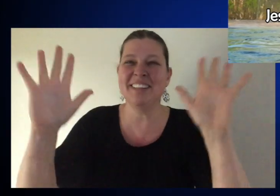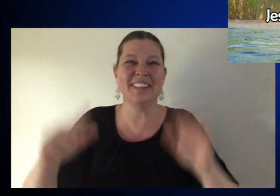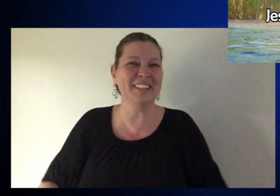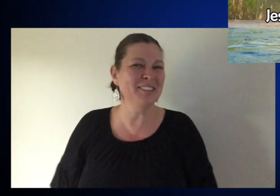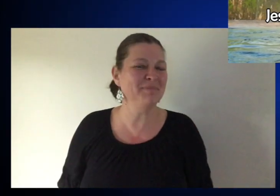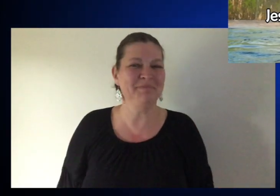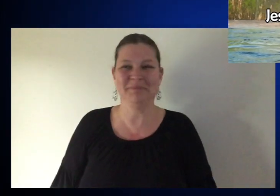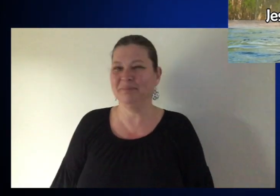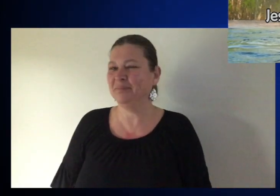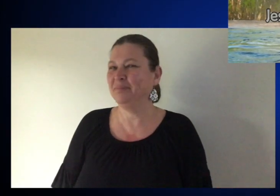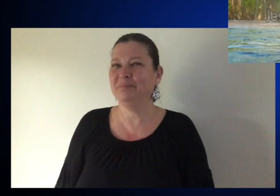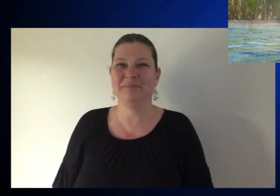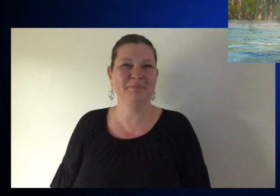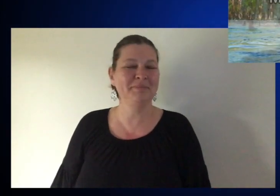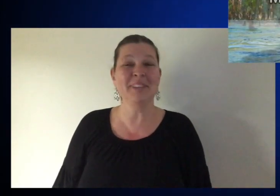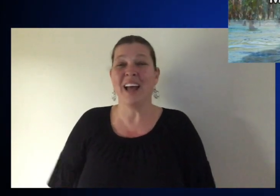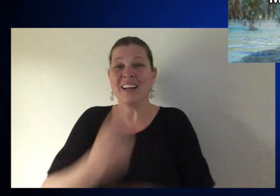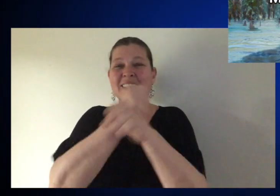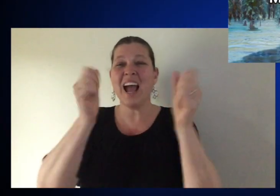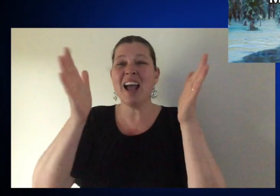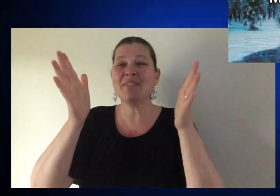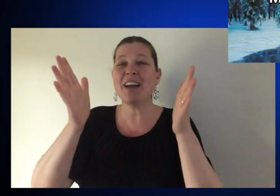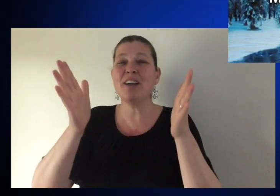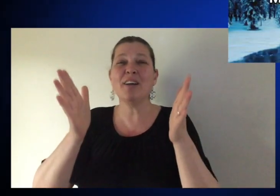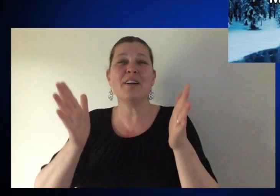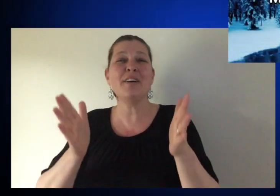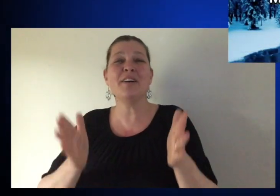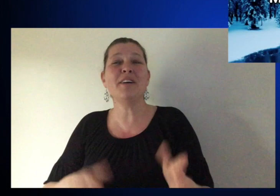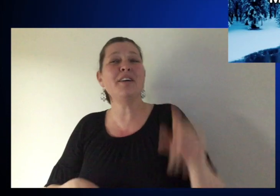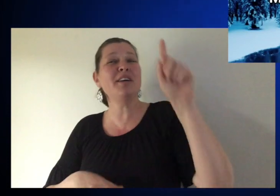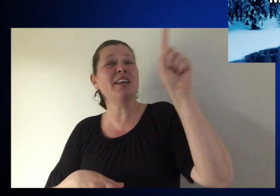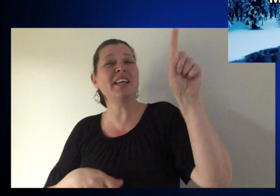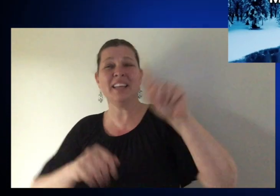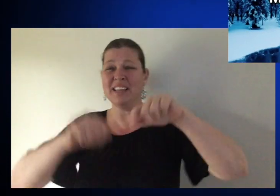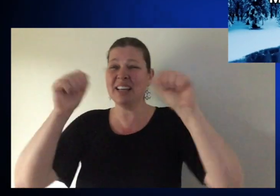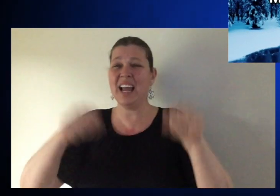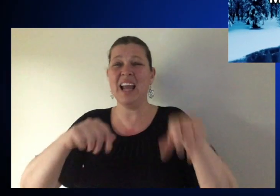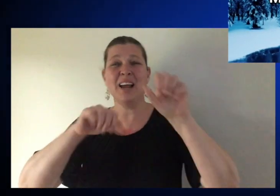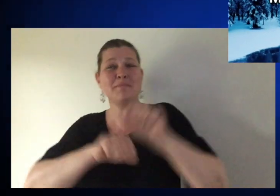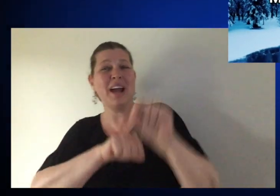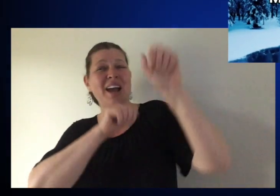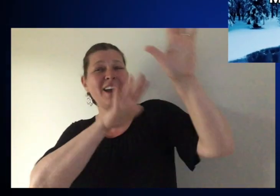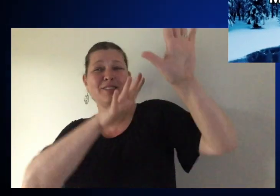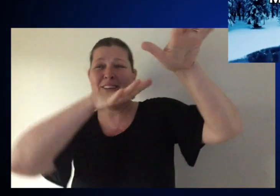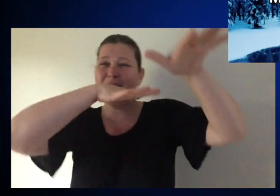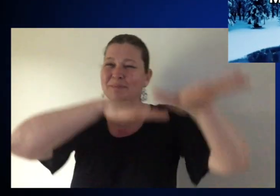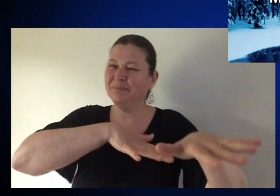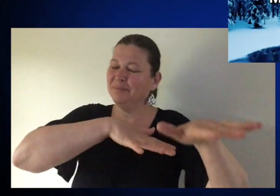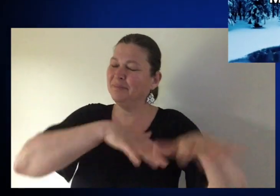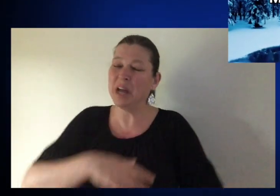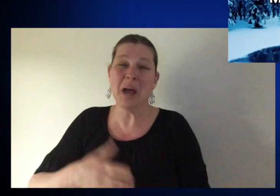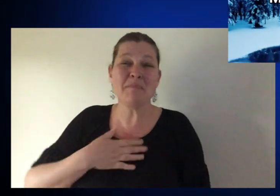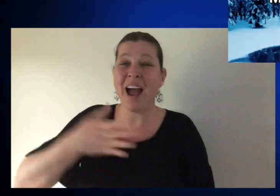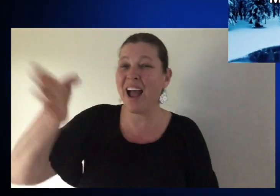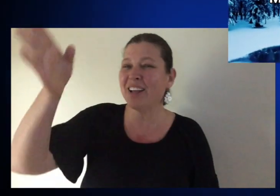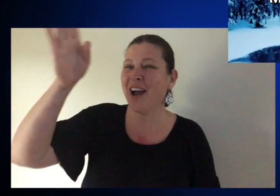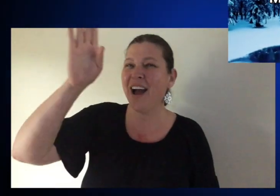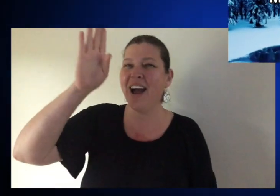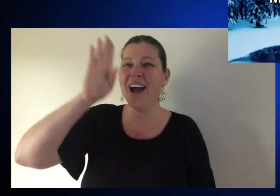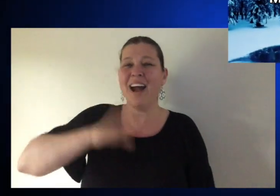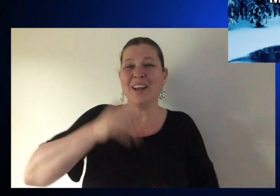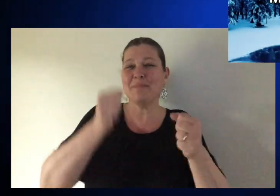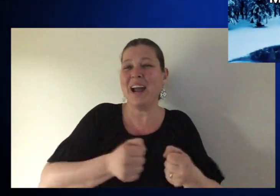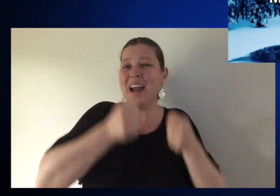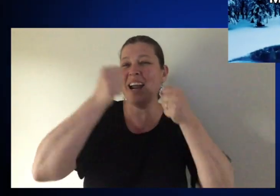conquered the grave. The Savior, He can move the mountains.